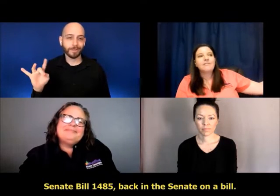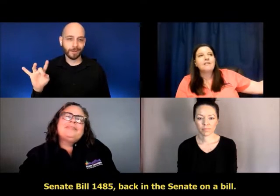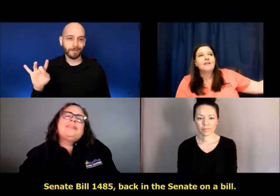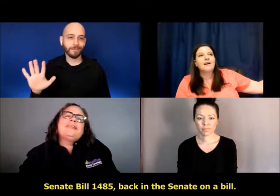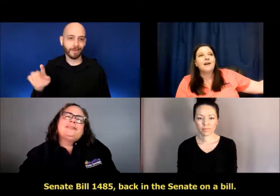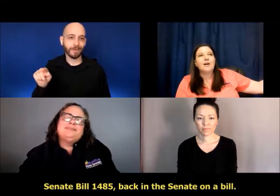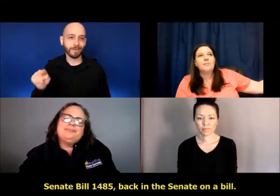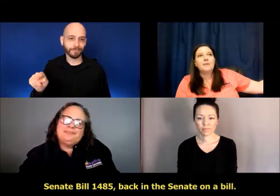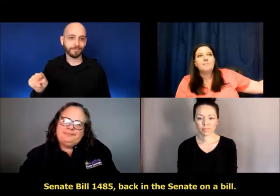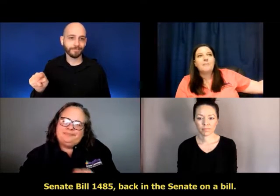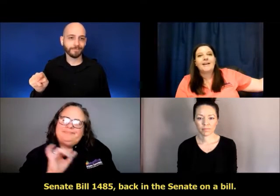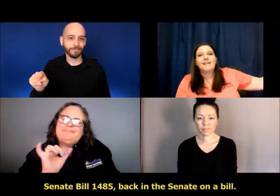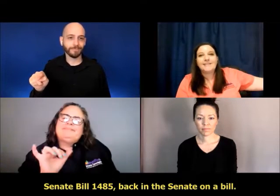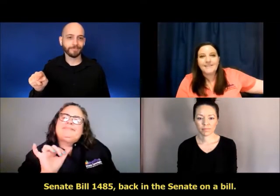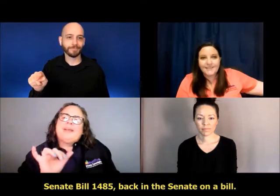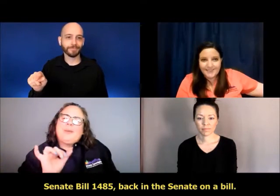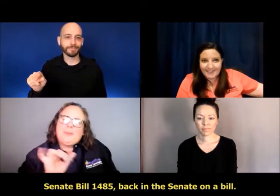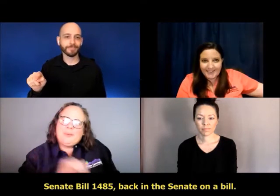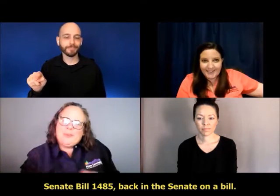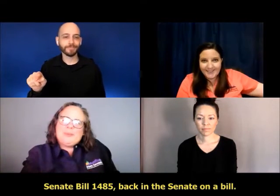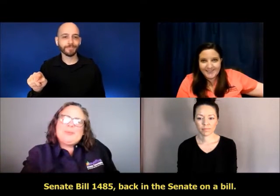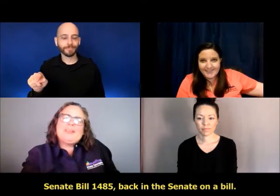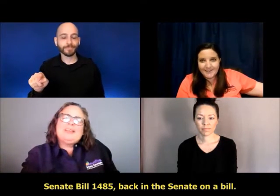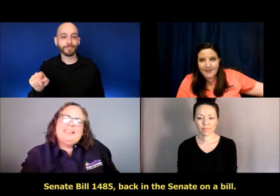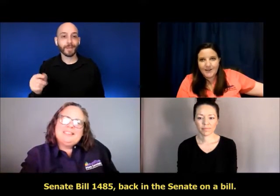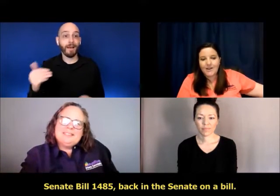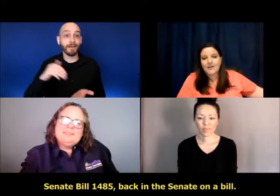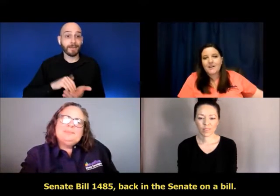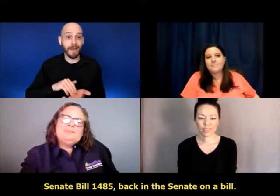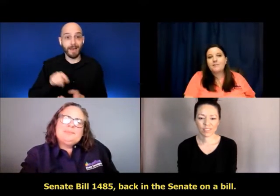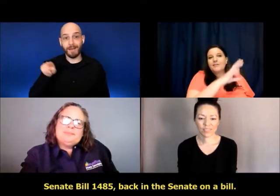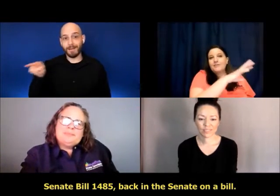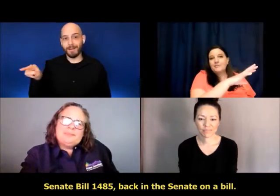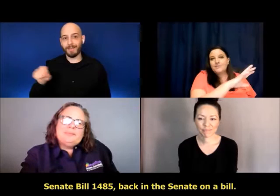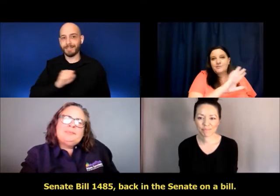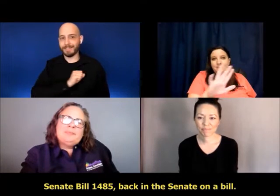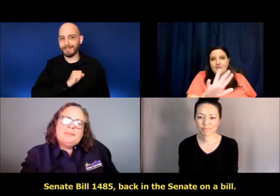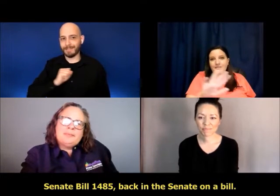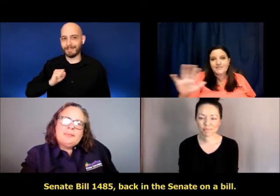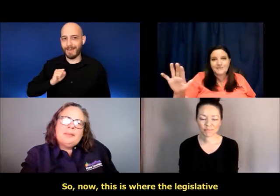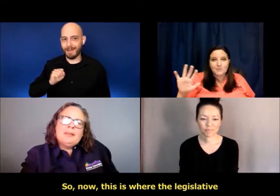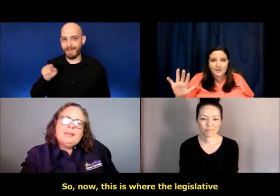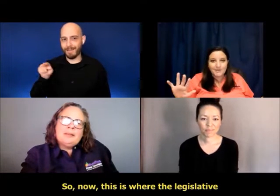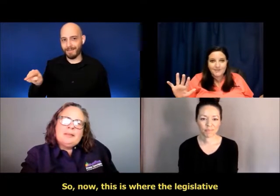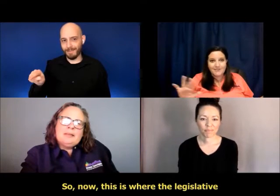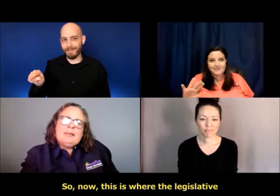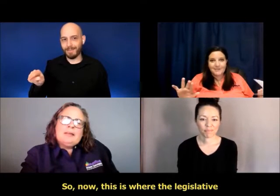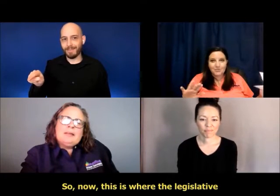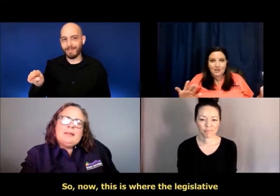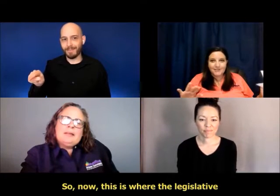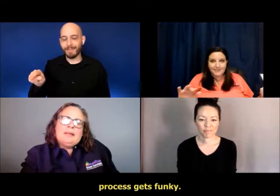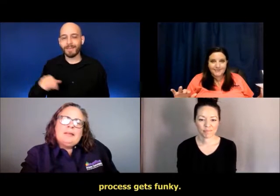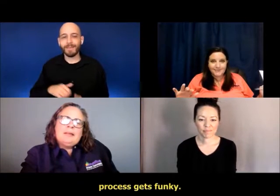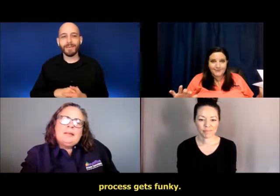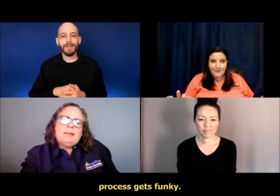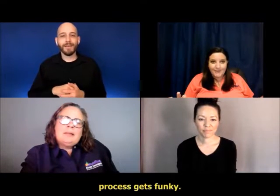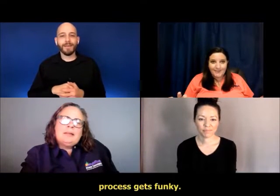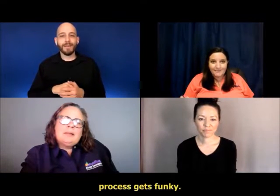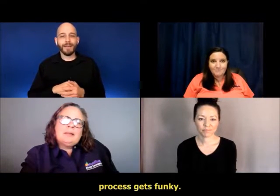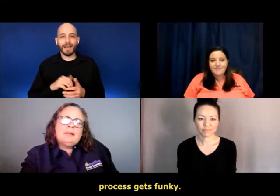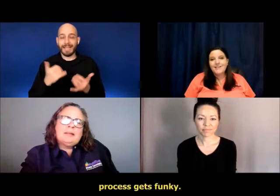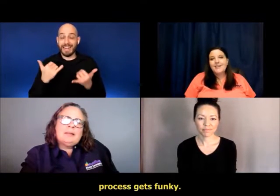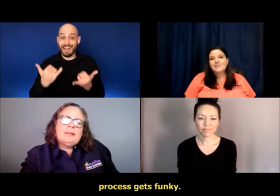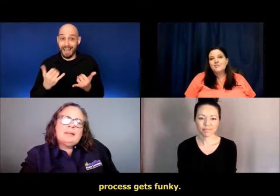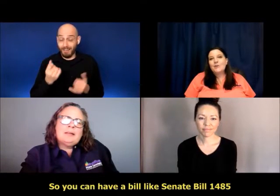um, back in the Senate on a bill. So now this is where the legislative process gets